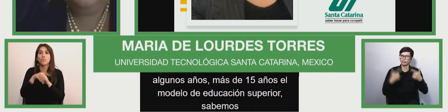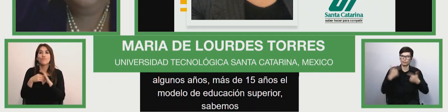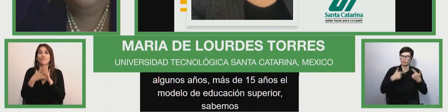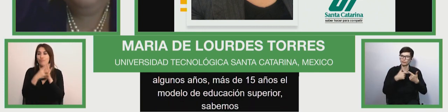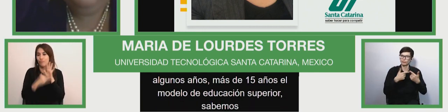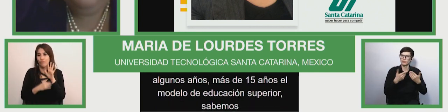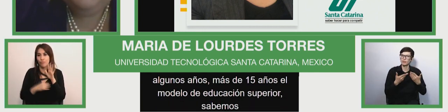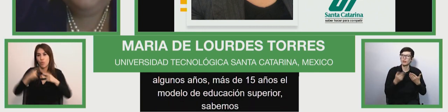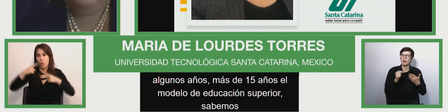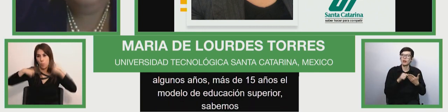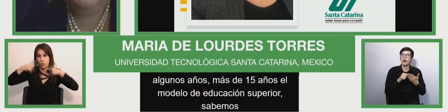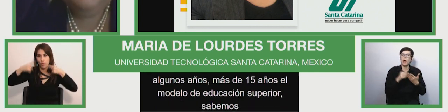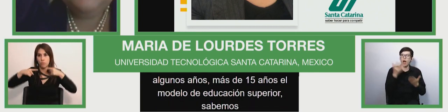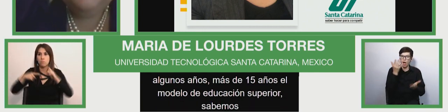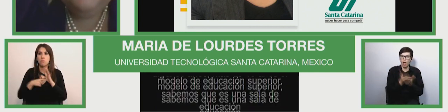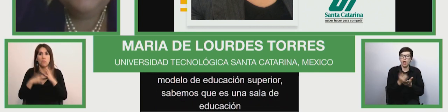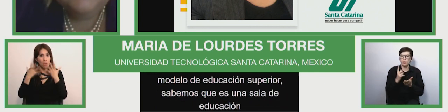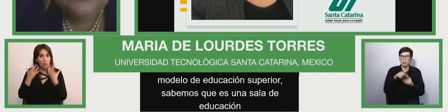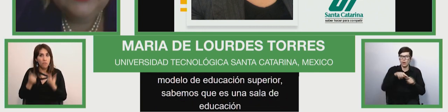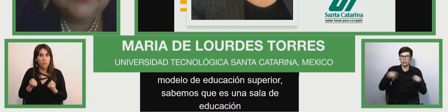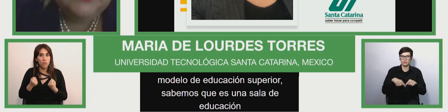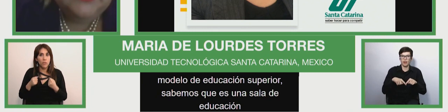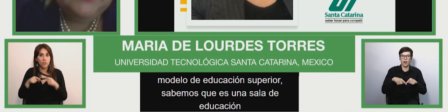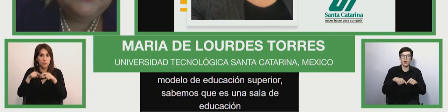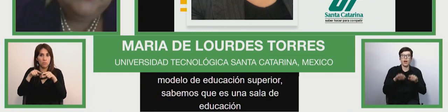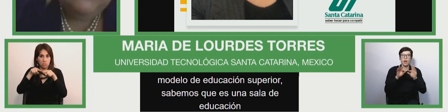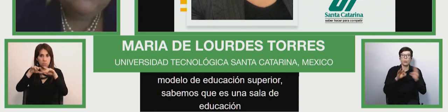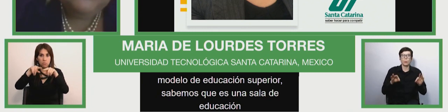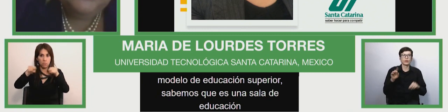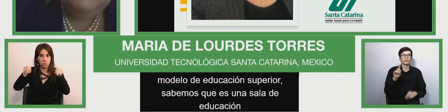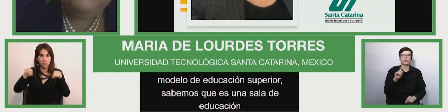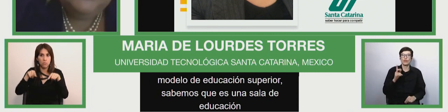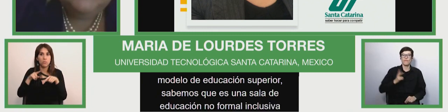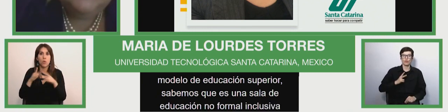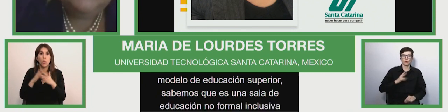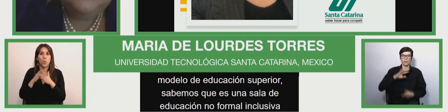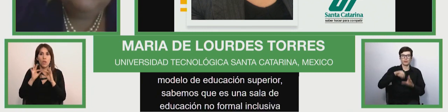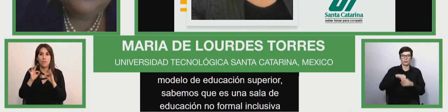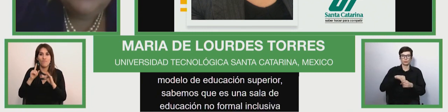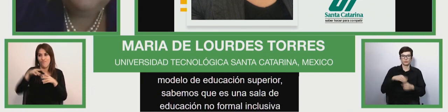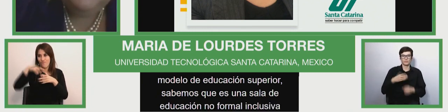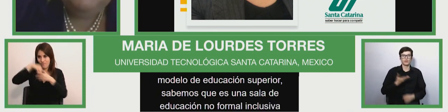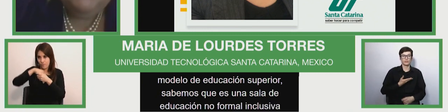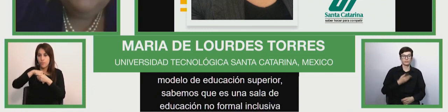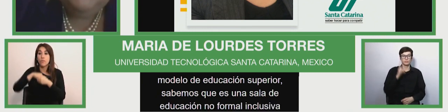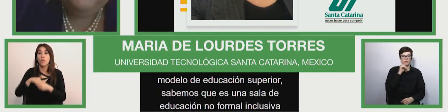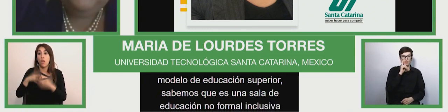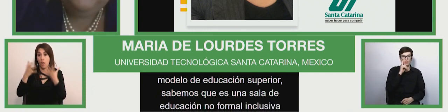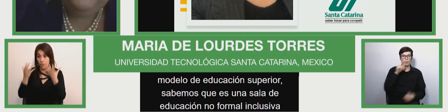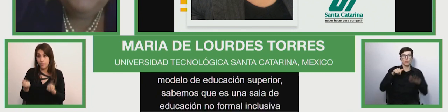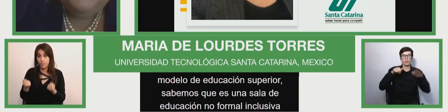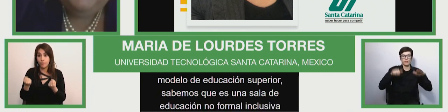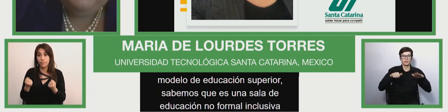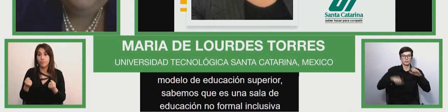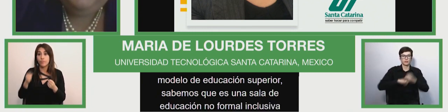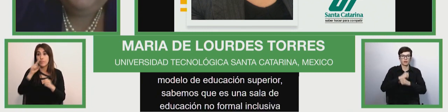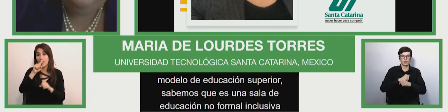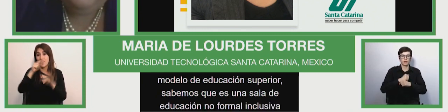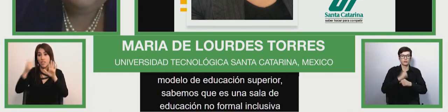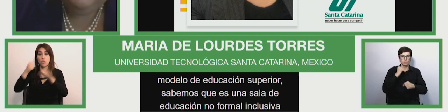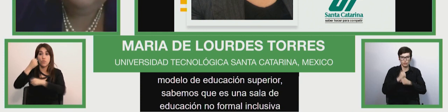because the model education models higher education inclusive high education has